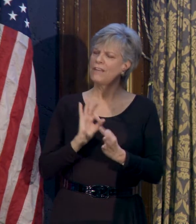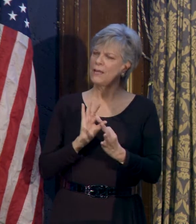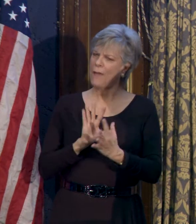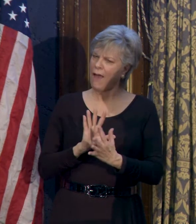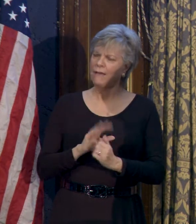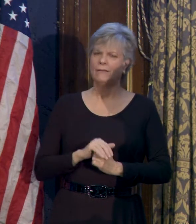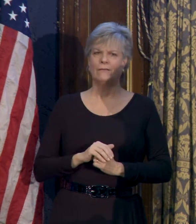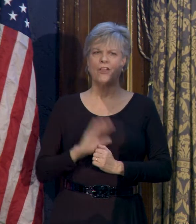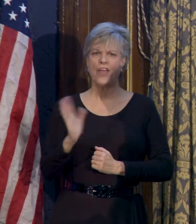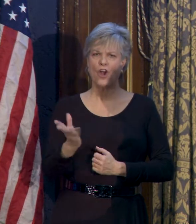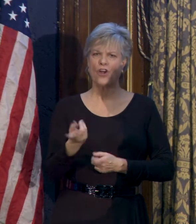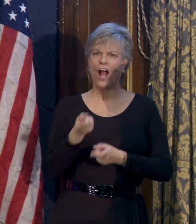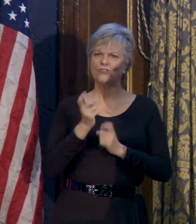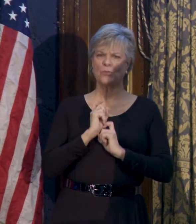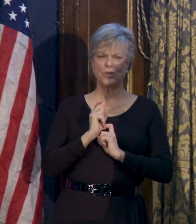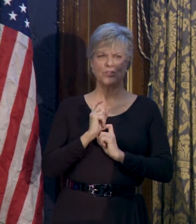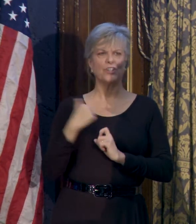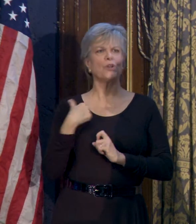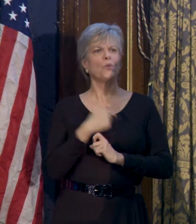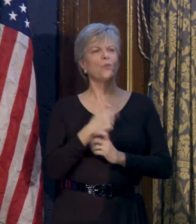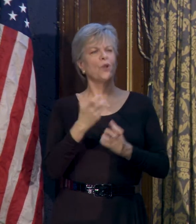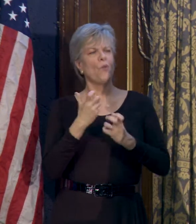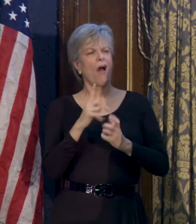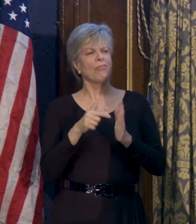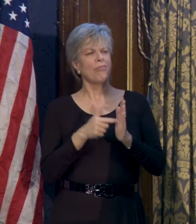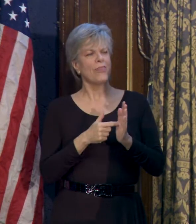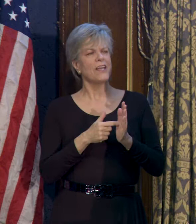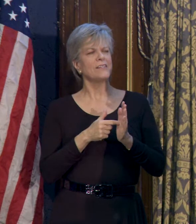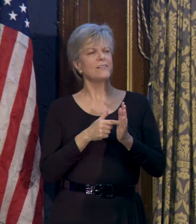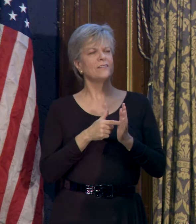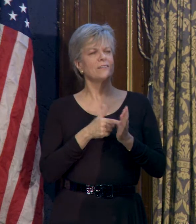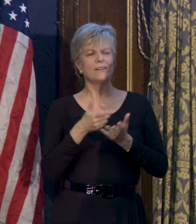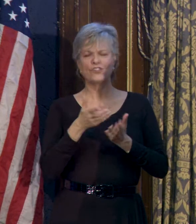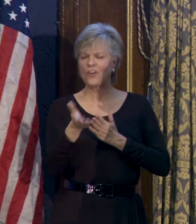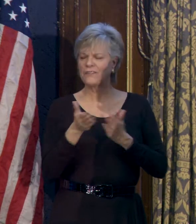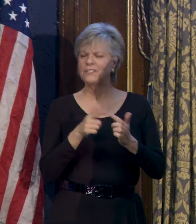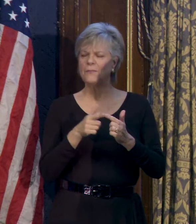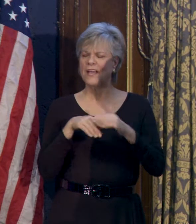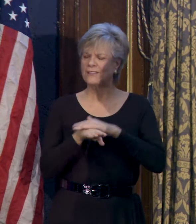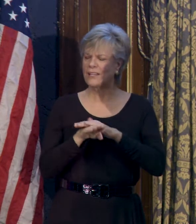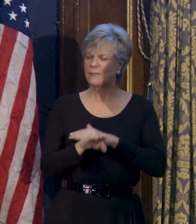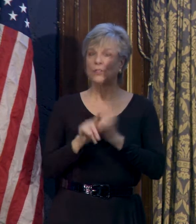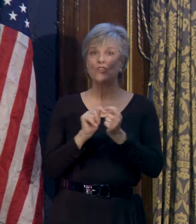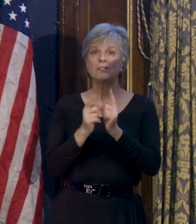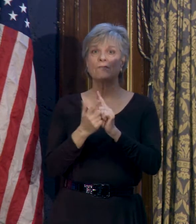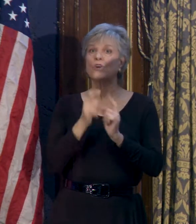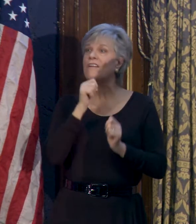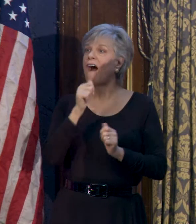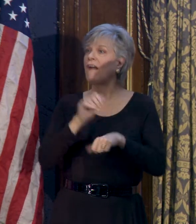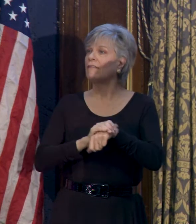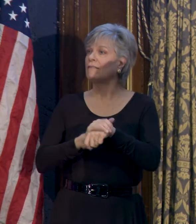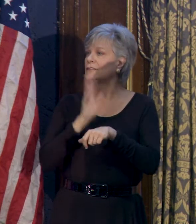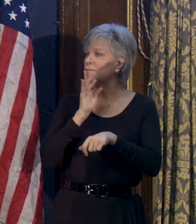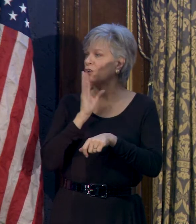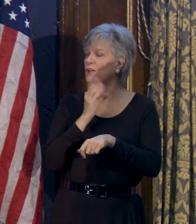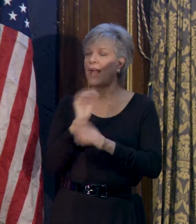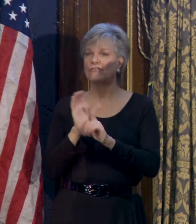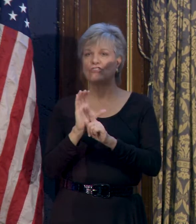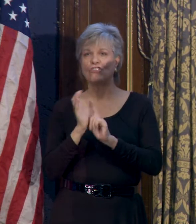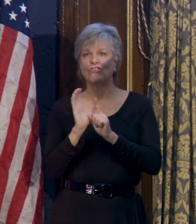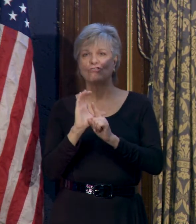We're committed to ensuring this engagement is accessible, translated for non-English speakers, and culturally competent.